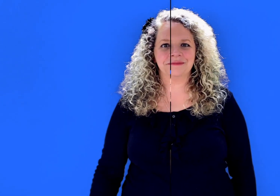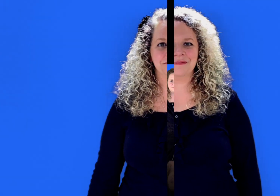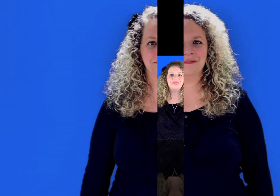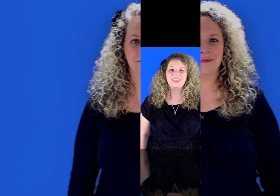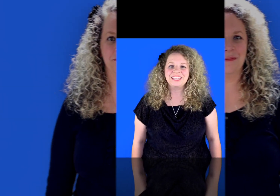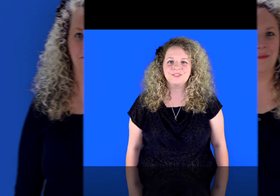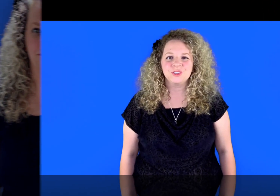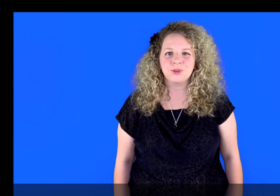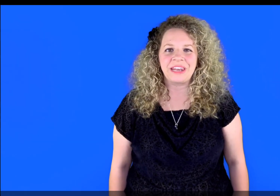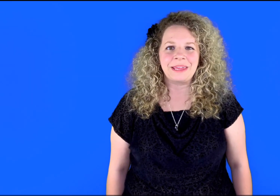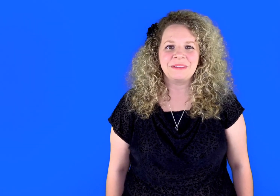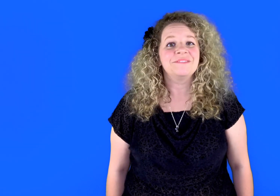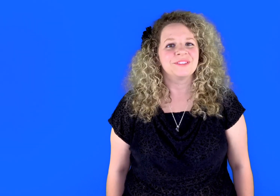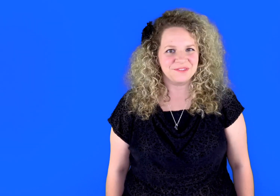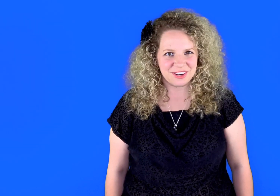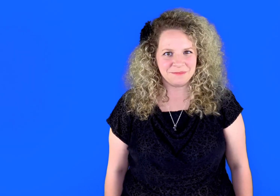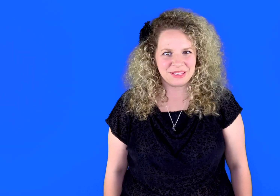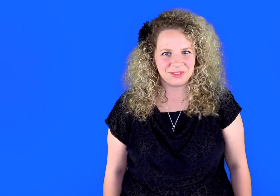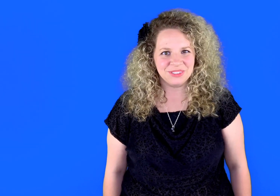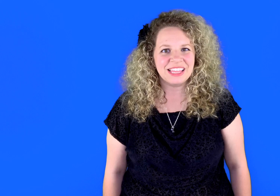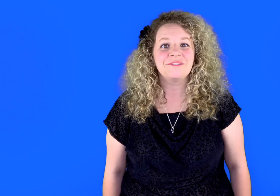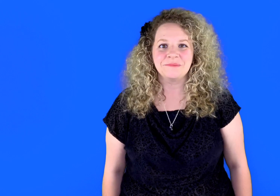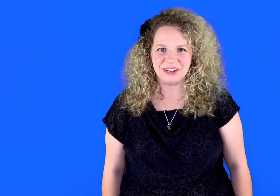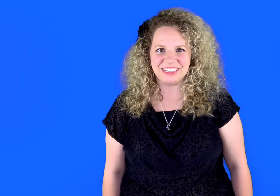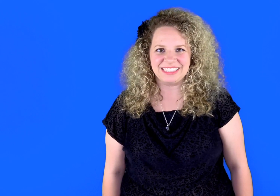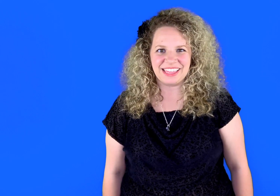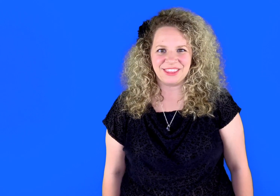Thanks for joining me for the Fundamentals of American Sign Language.